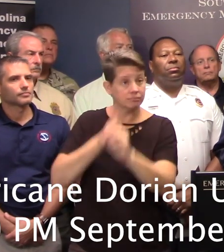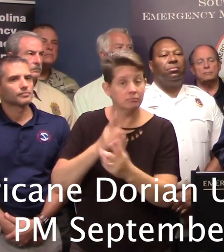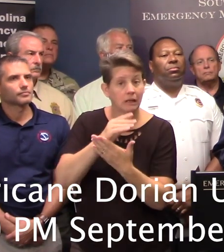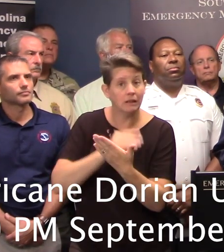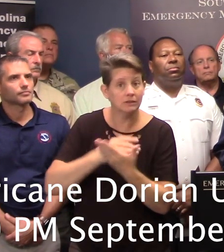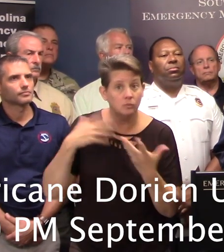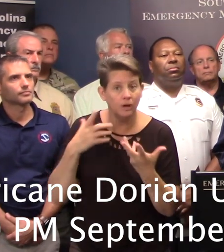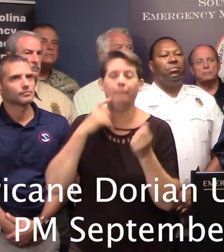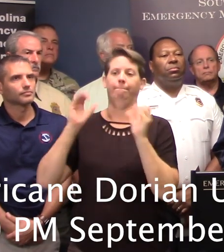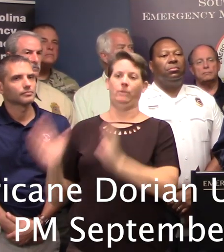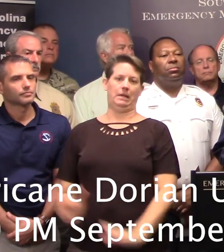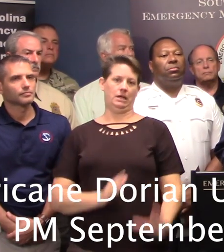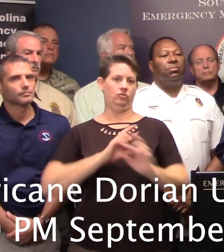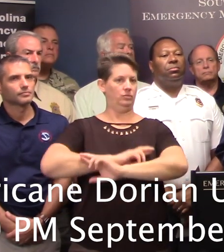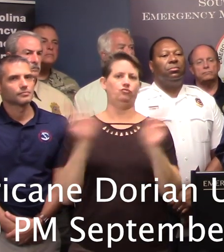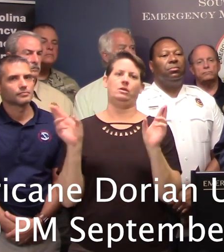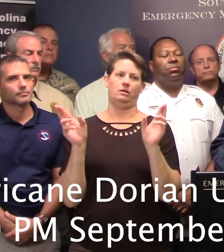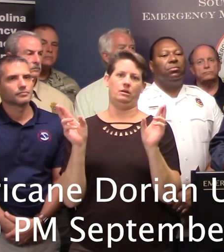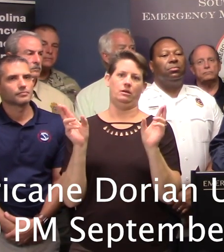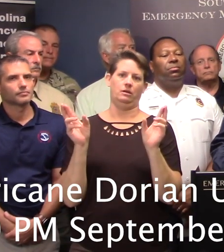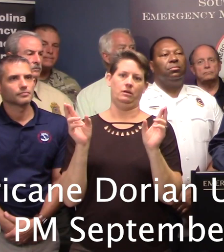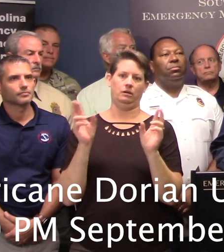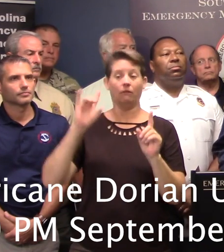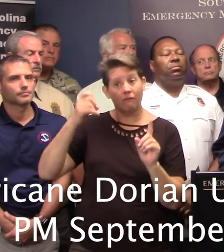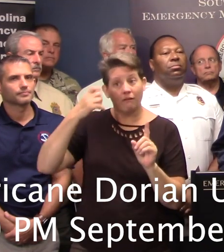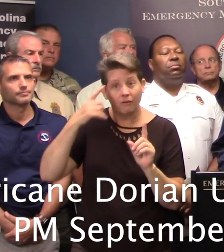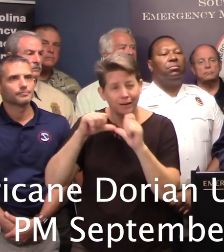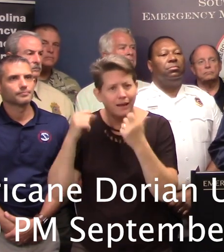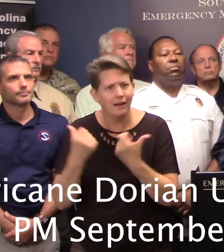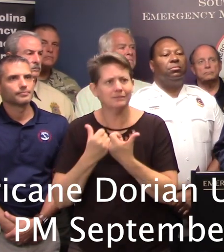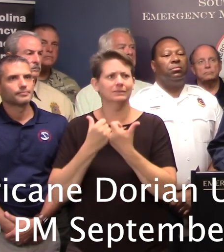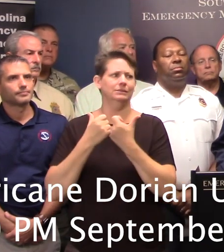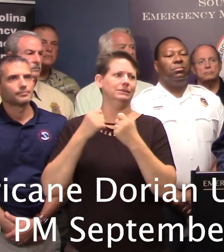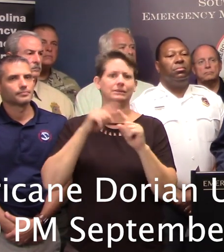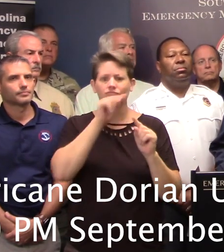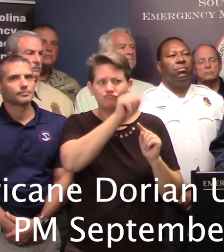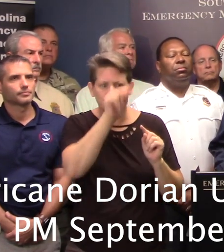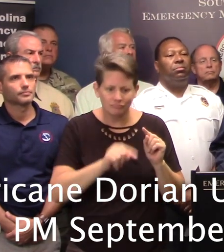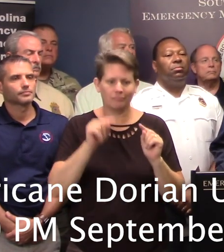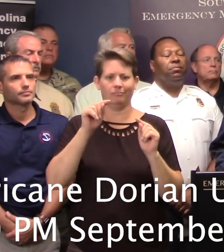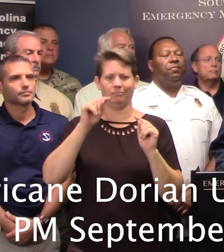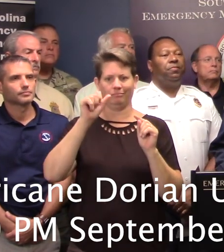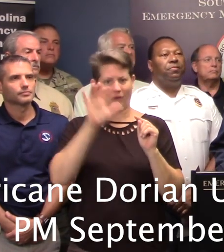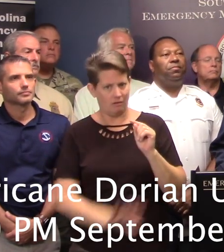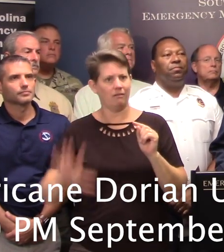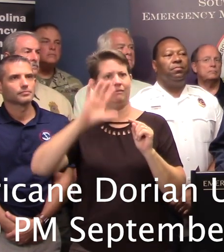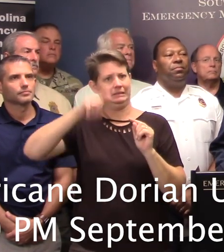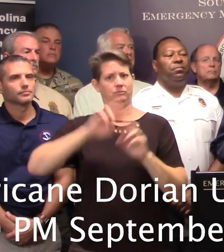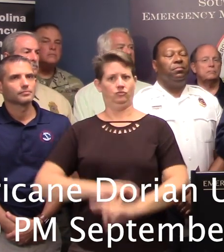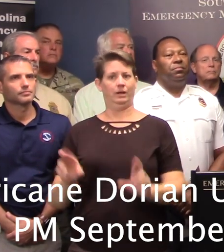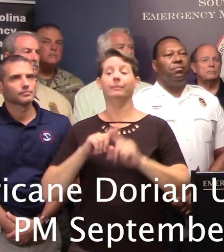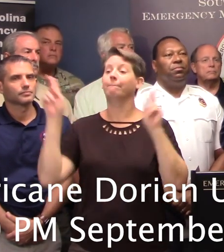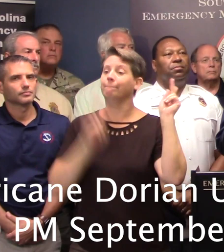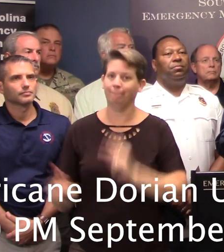learn is to be prepared. And not only do the government agencies at every region, every level, need to be prepared with